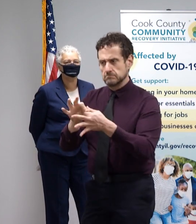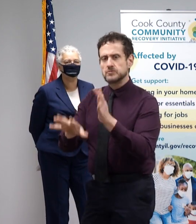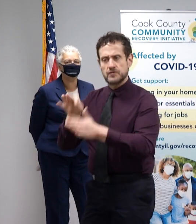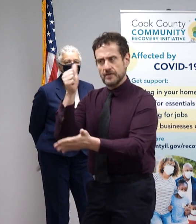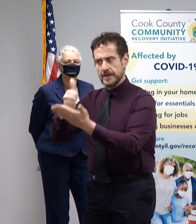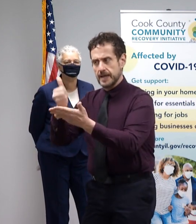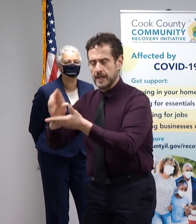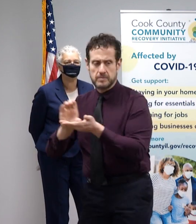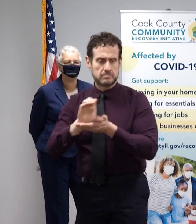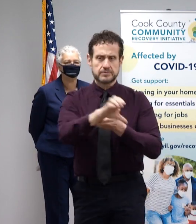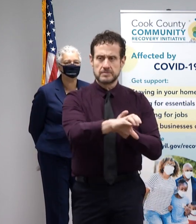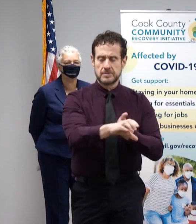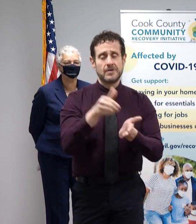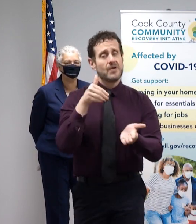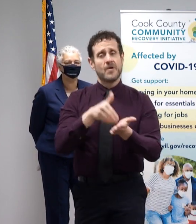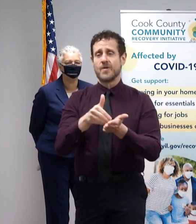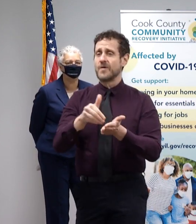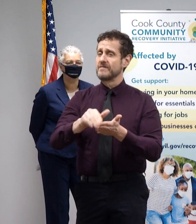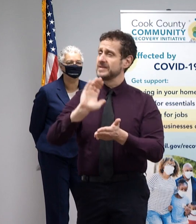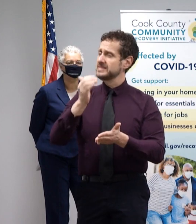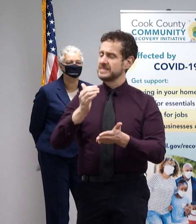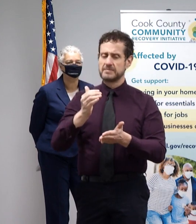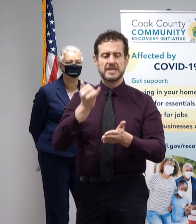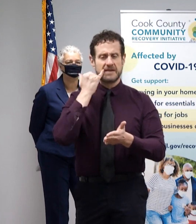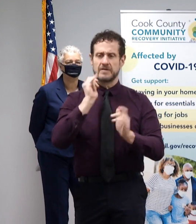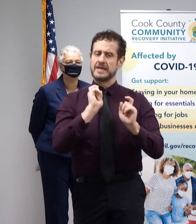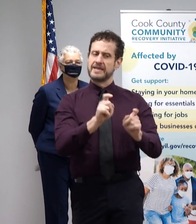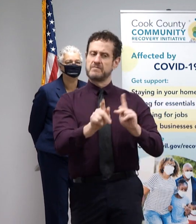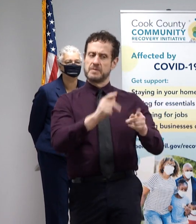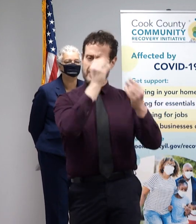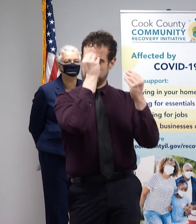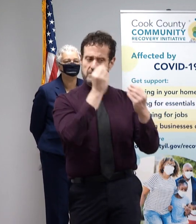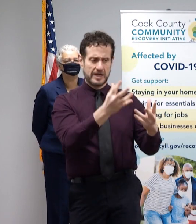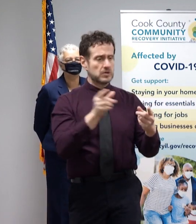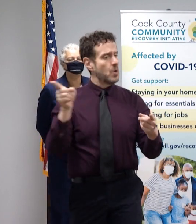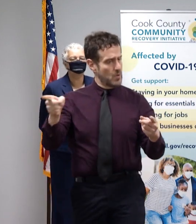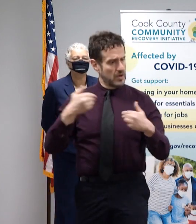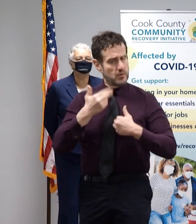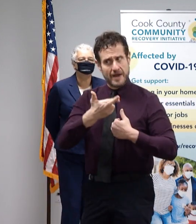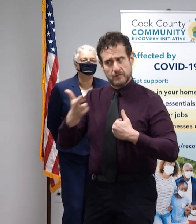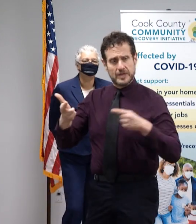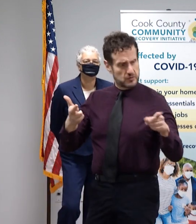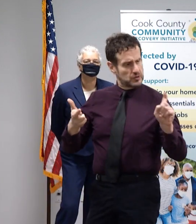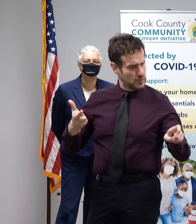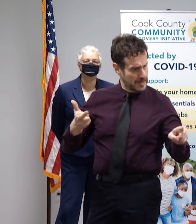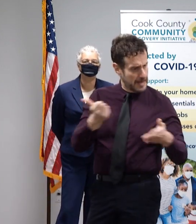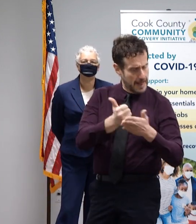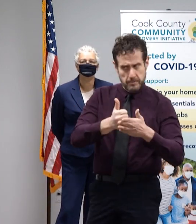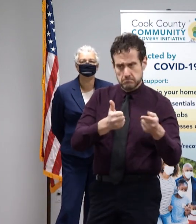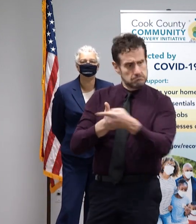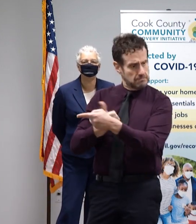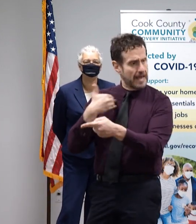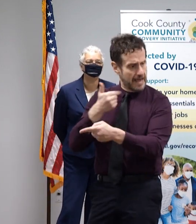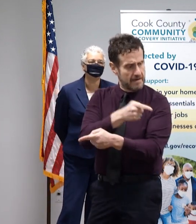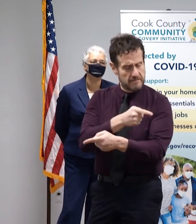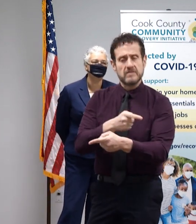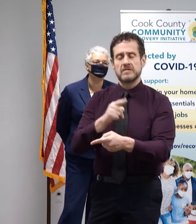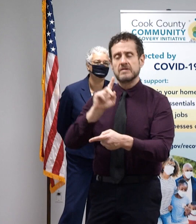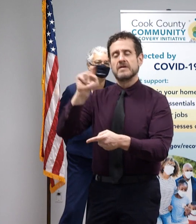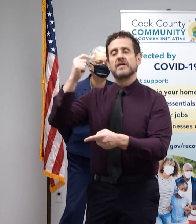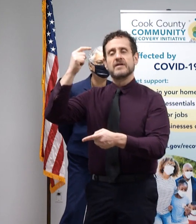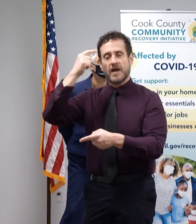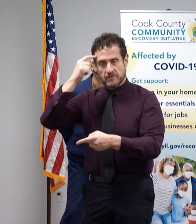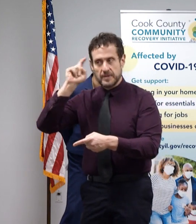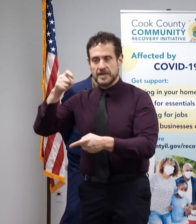it appears that just informing individuals of resources that are needed is something that government and a trusted resources